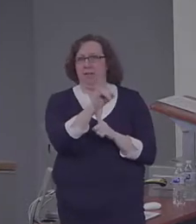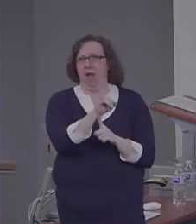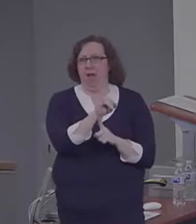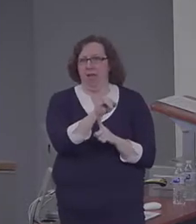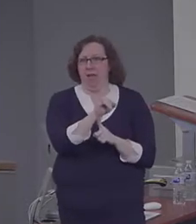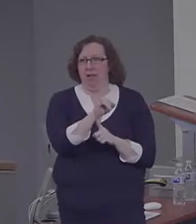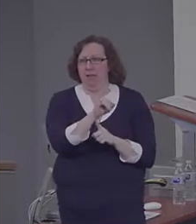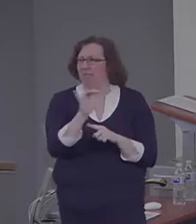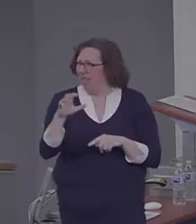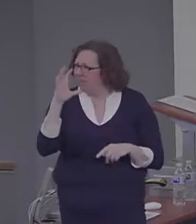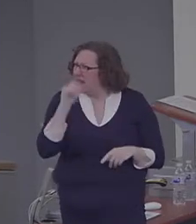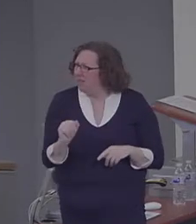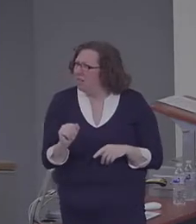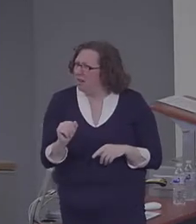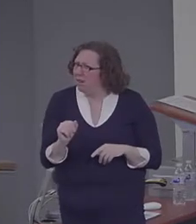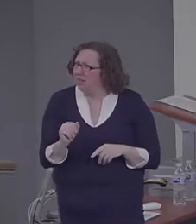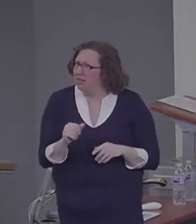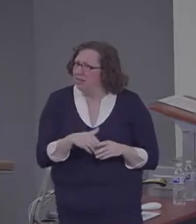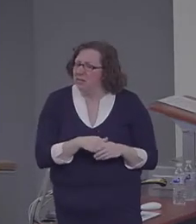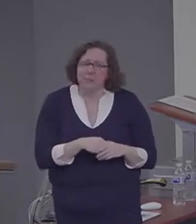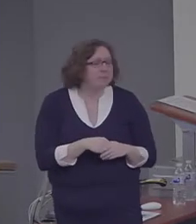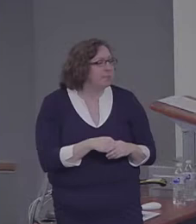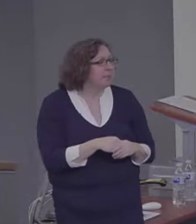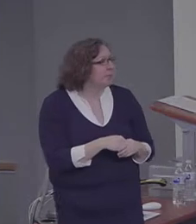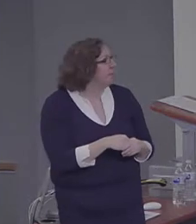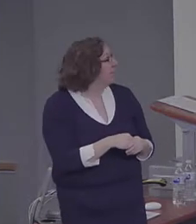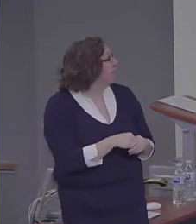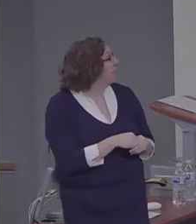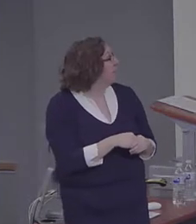to us because a year earlier, 2016,